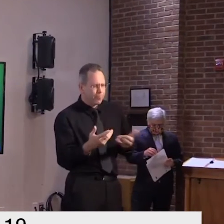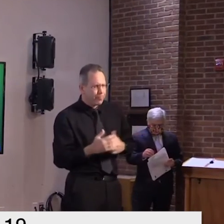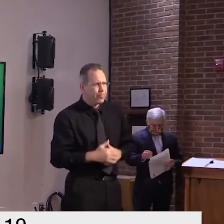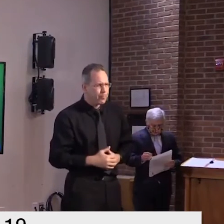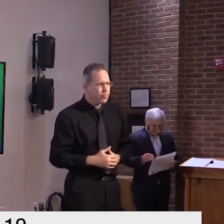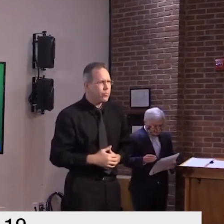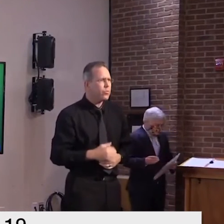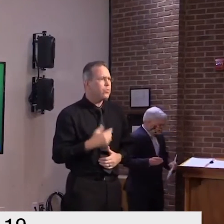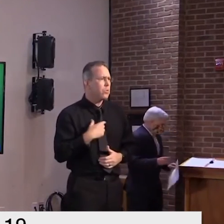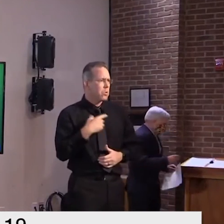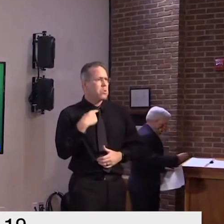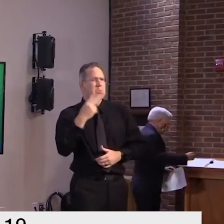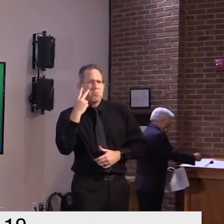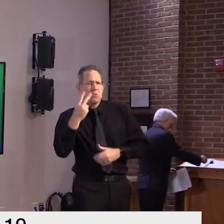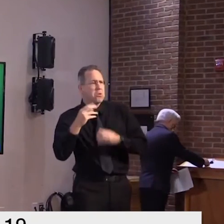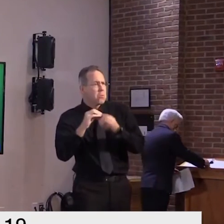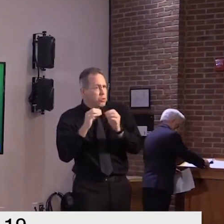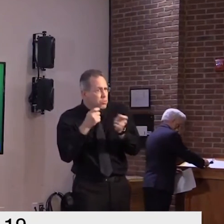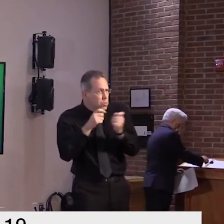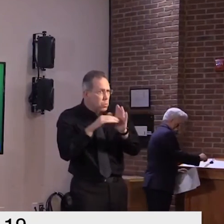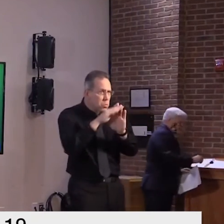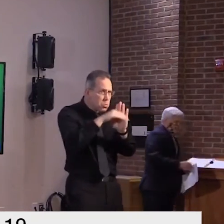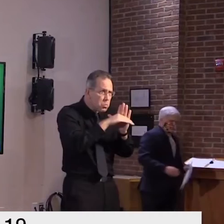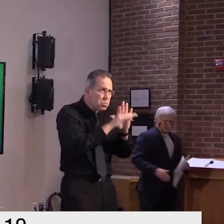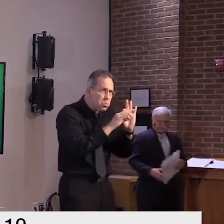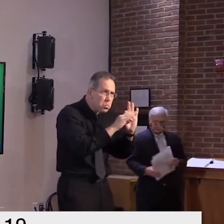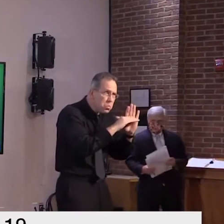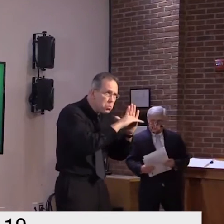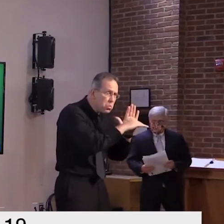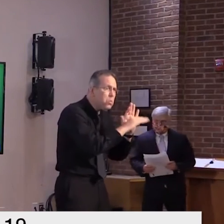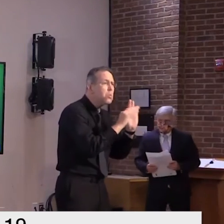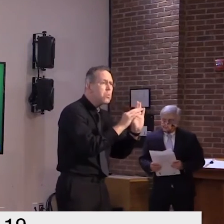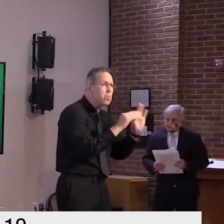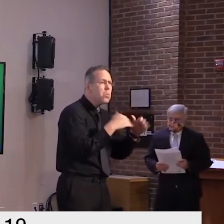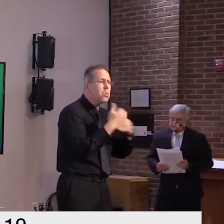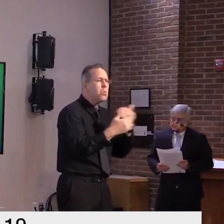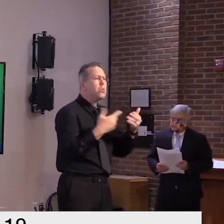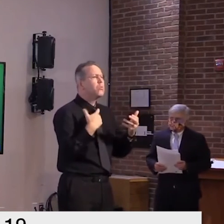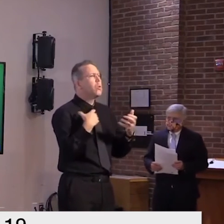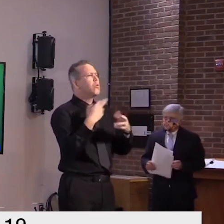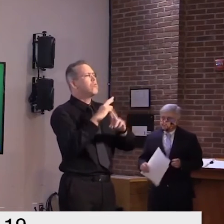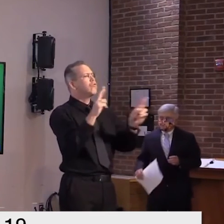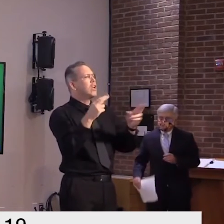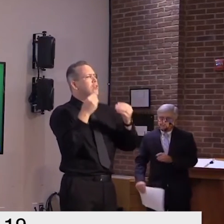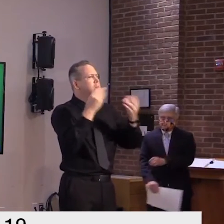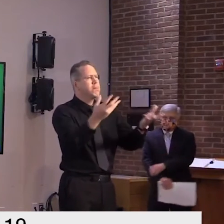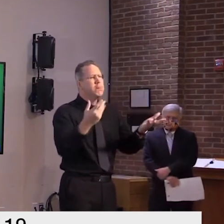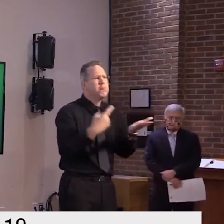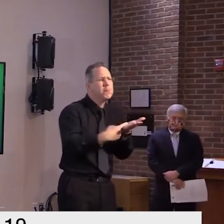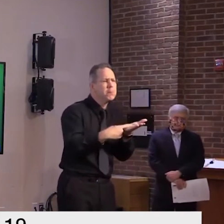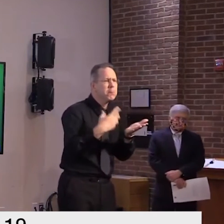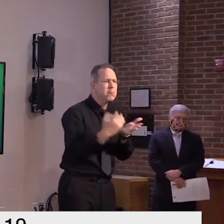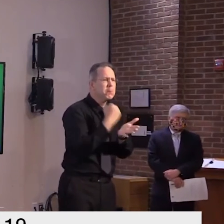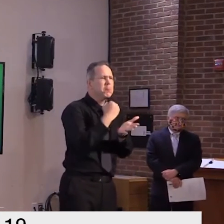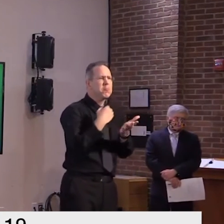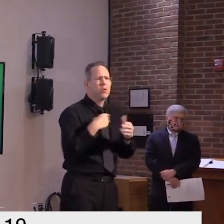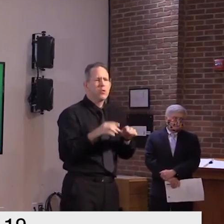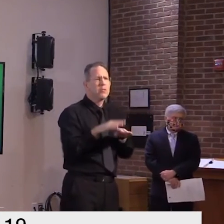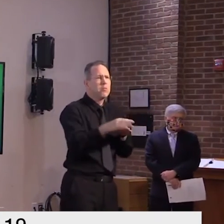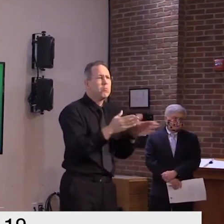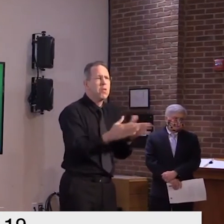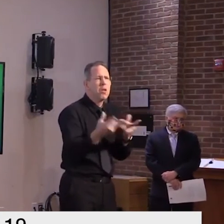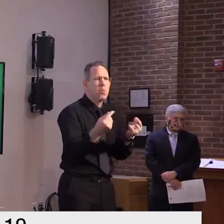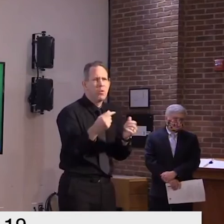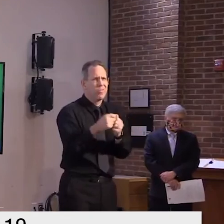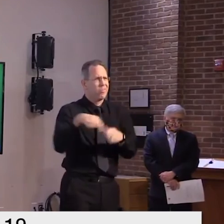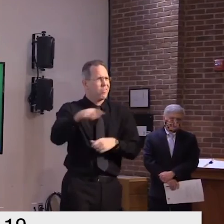we can announce the first step forward today Secretary Smith will share details this plan as well as